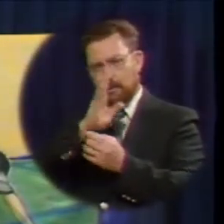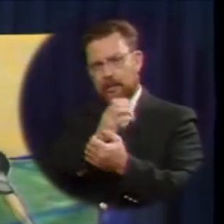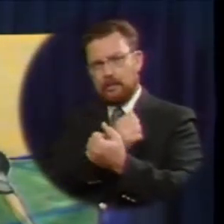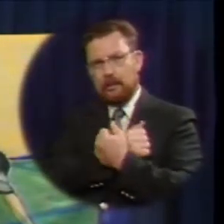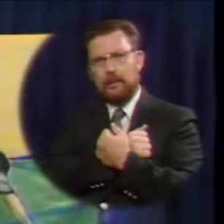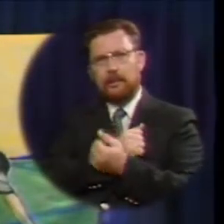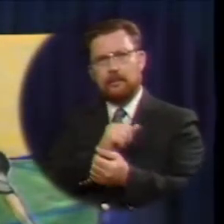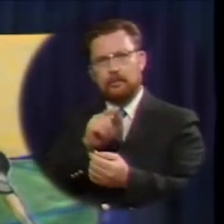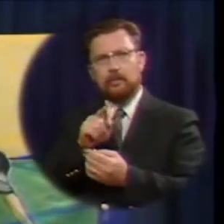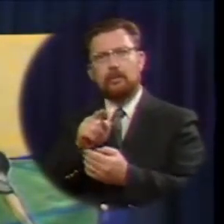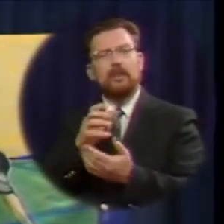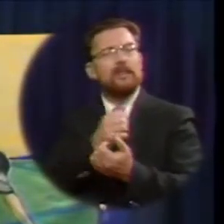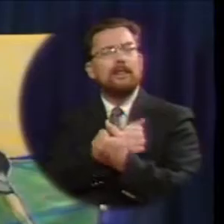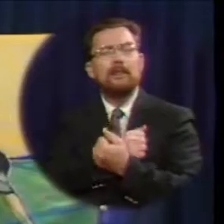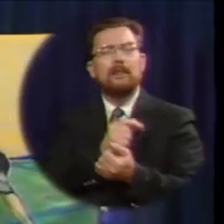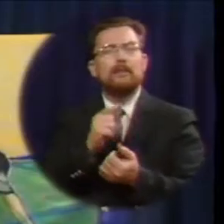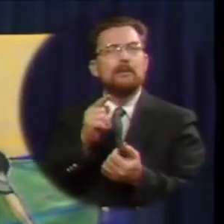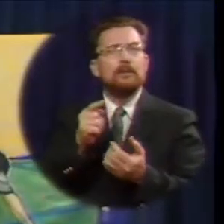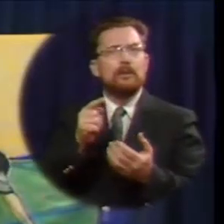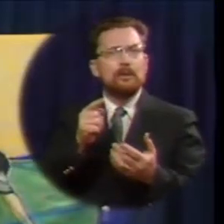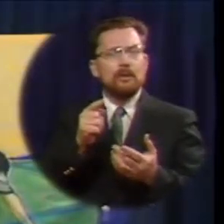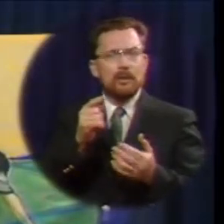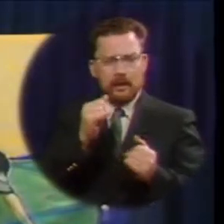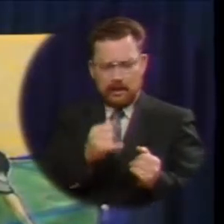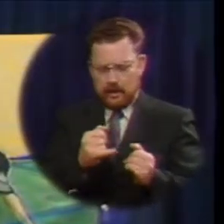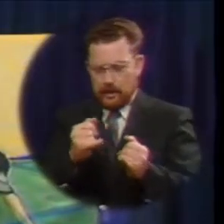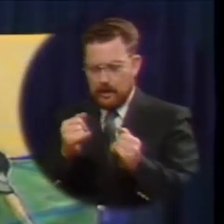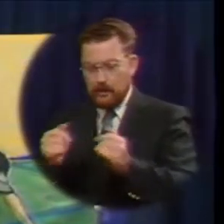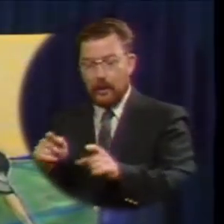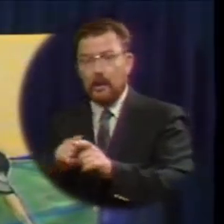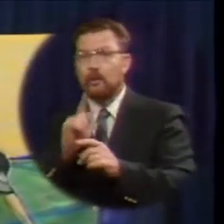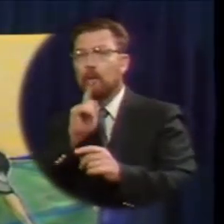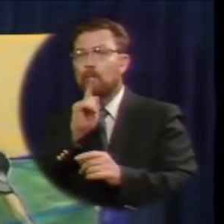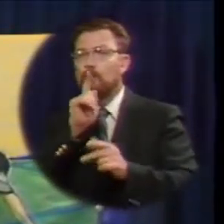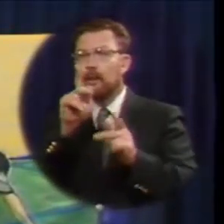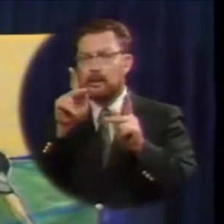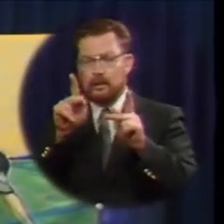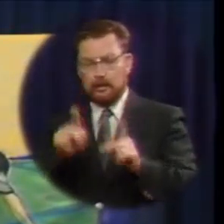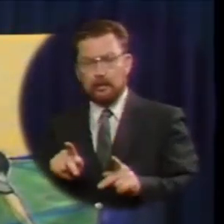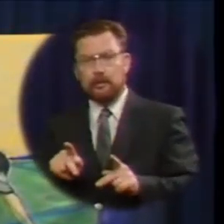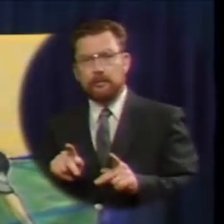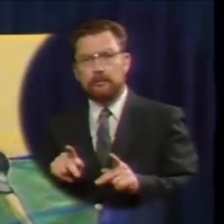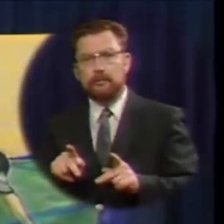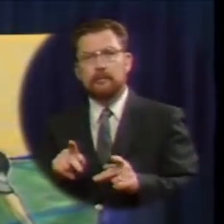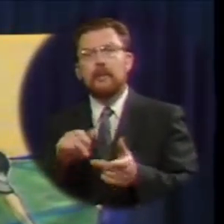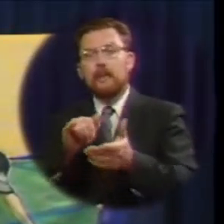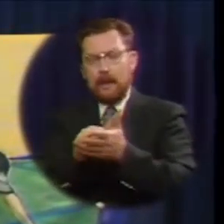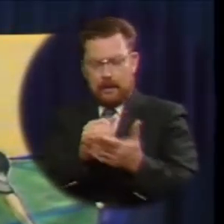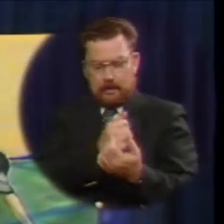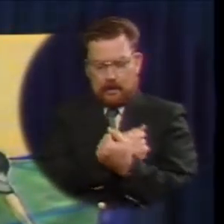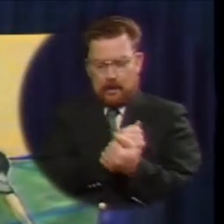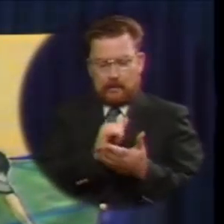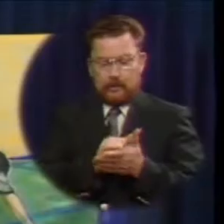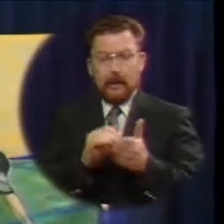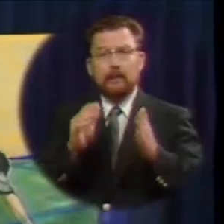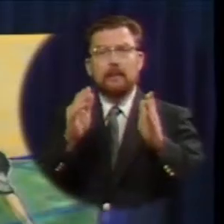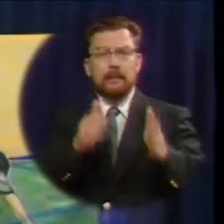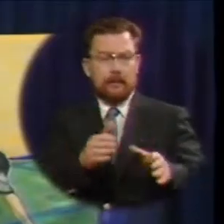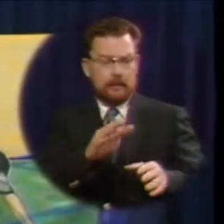and he loves you individually as a real person it is this love that leaves the ninety and nine